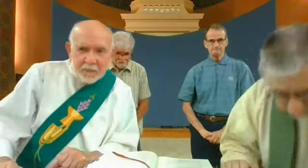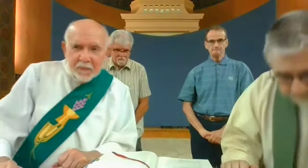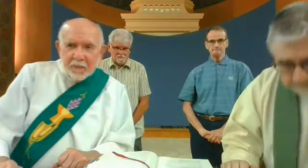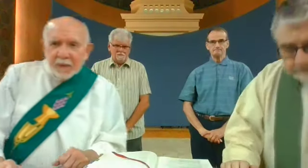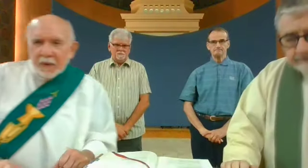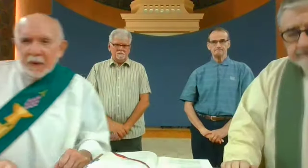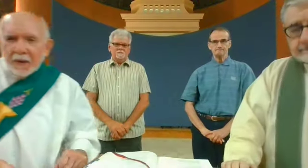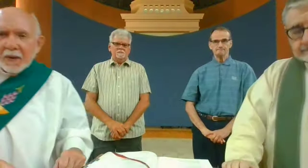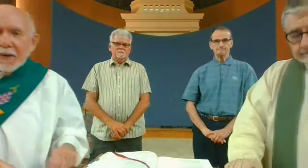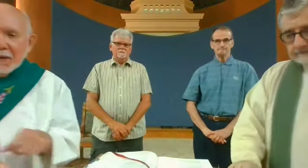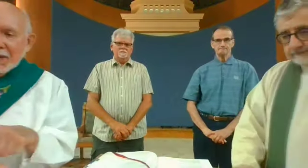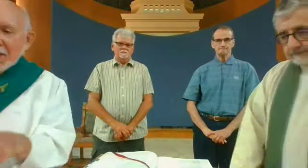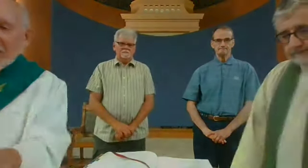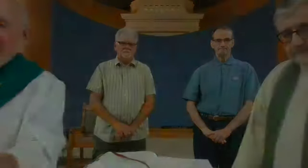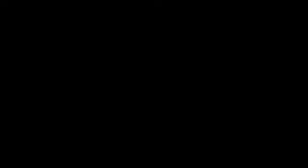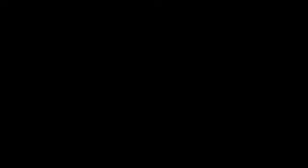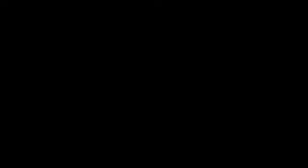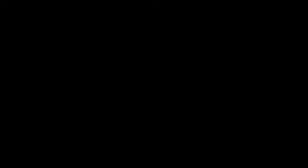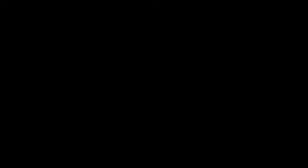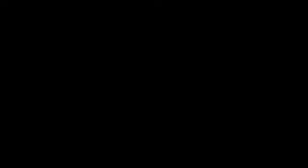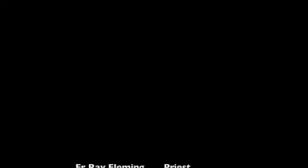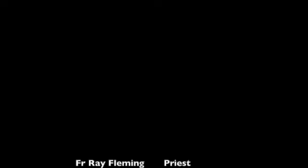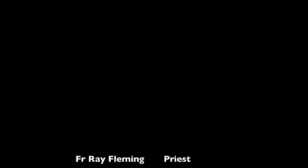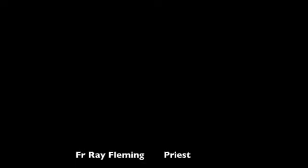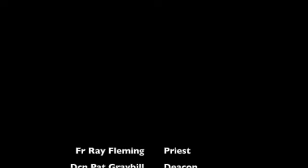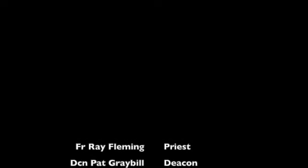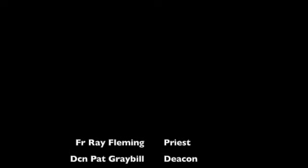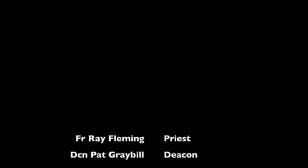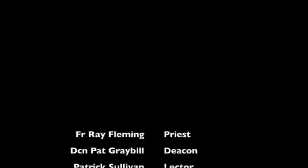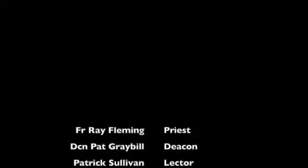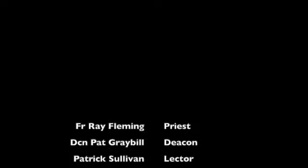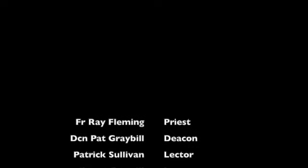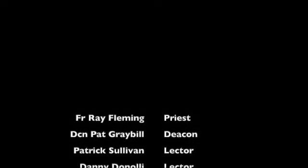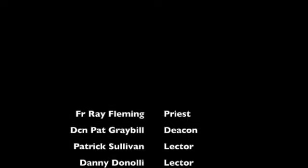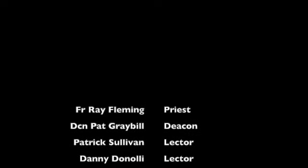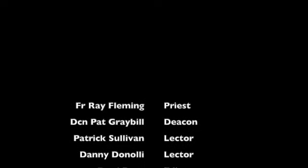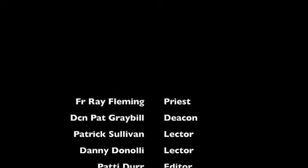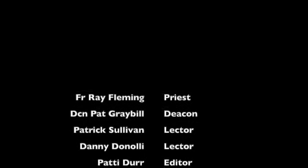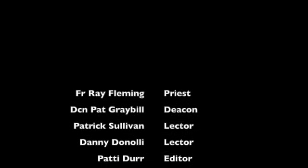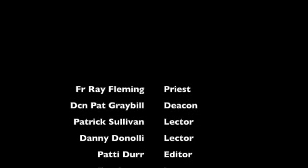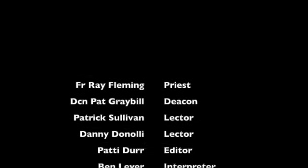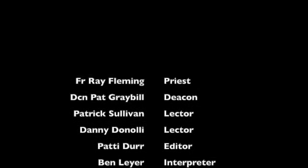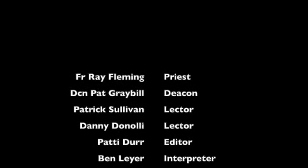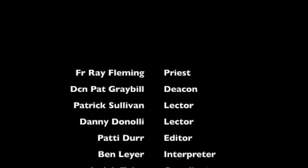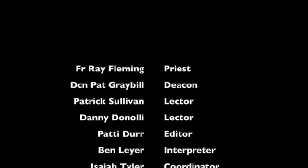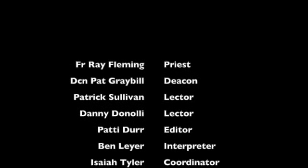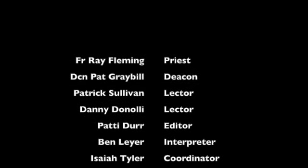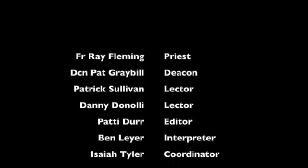God bless